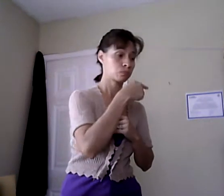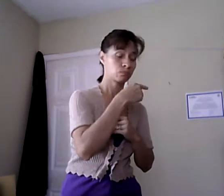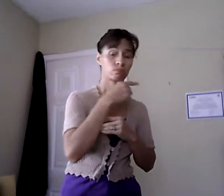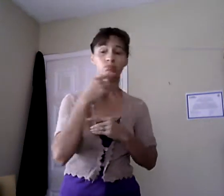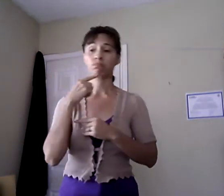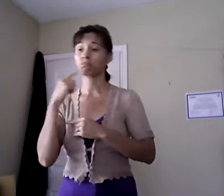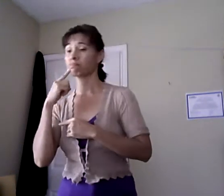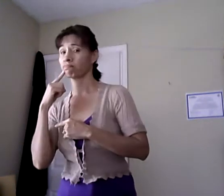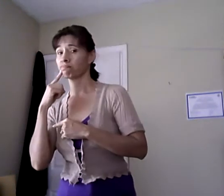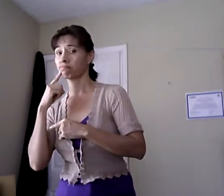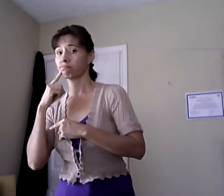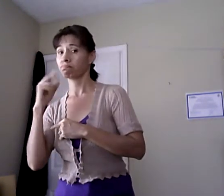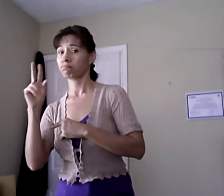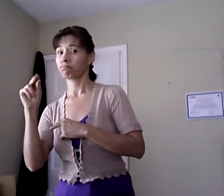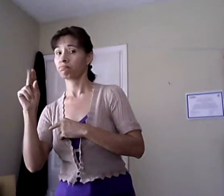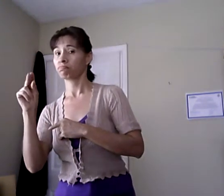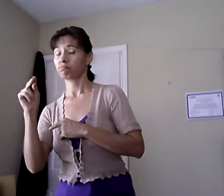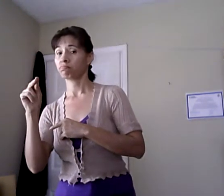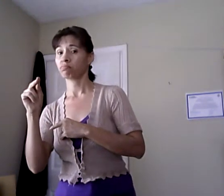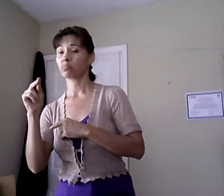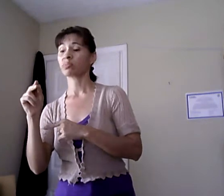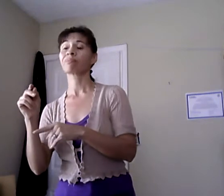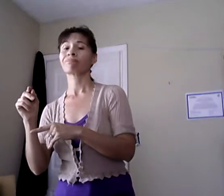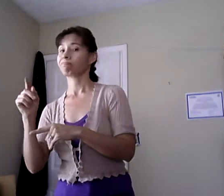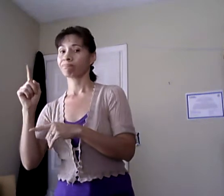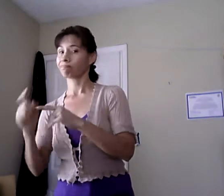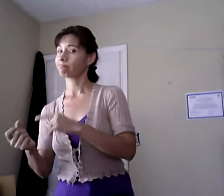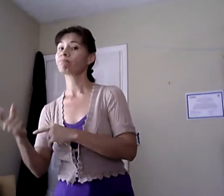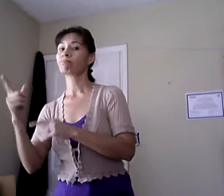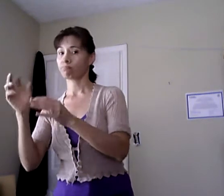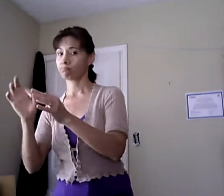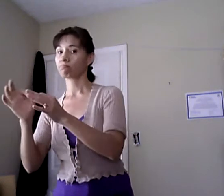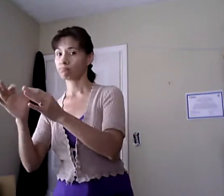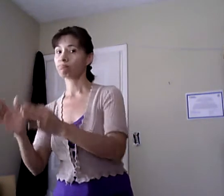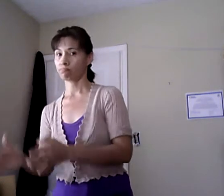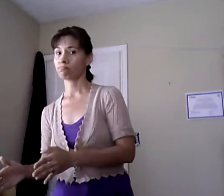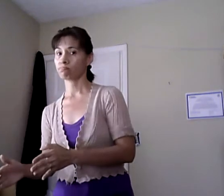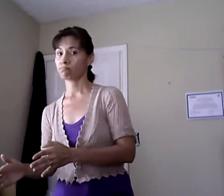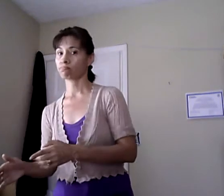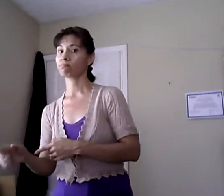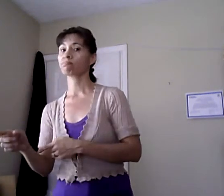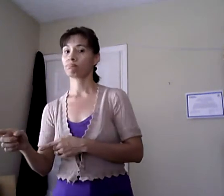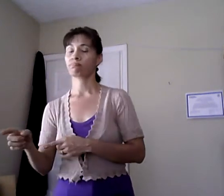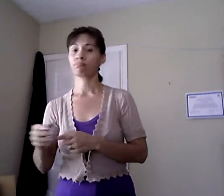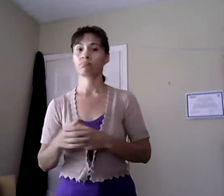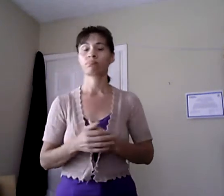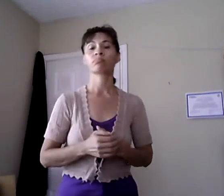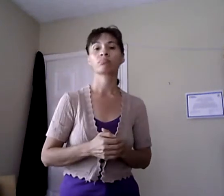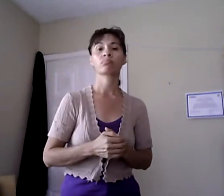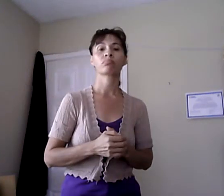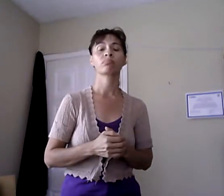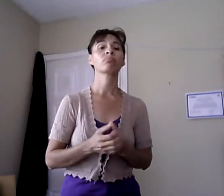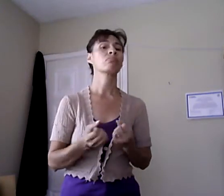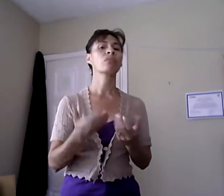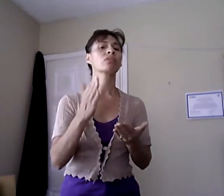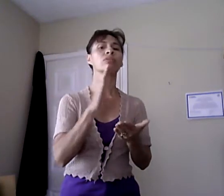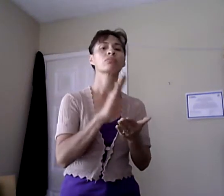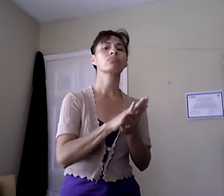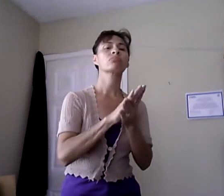simply because you can't understand what's being sent to you. Like Minnesota School Districts across the nation,